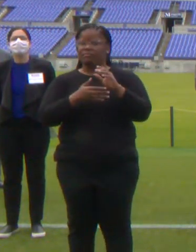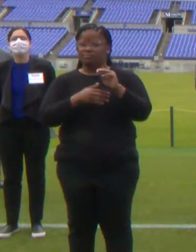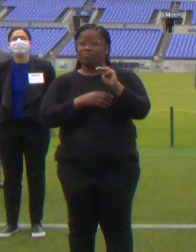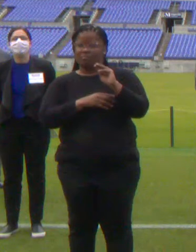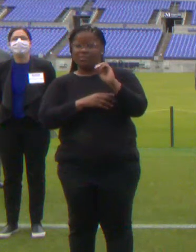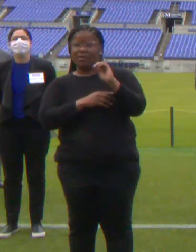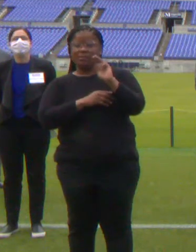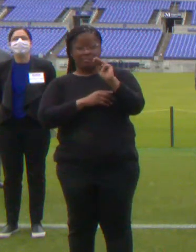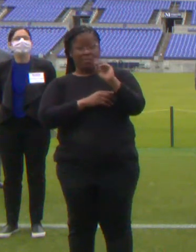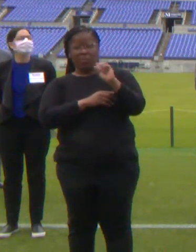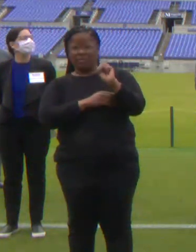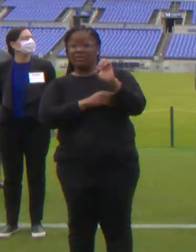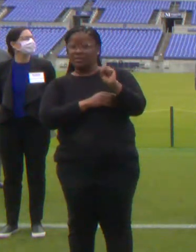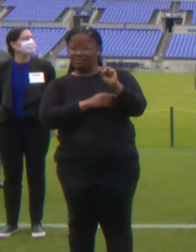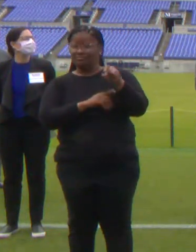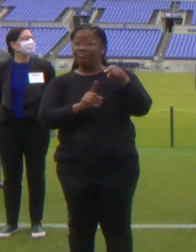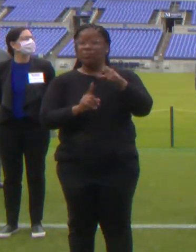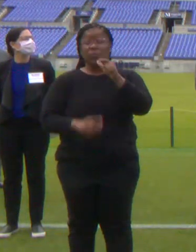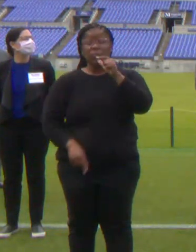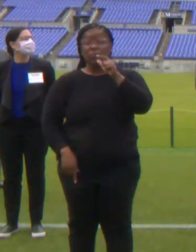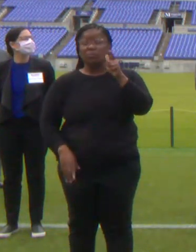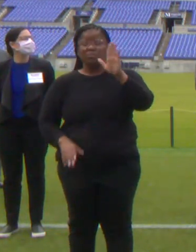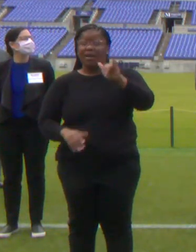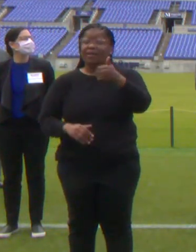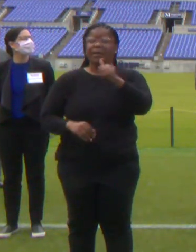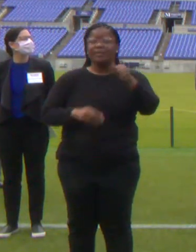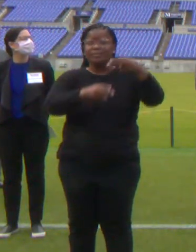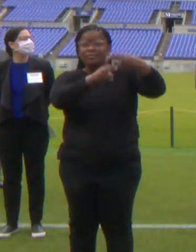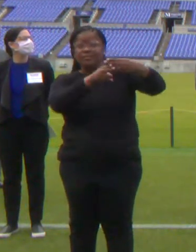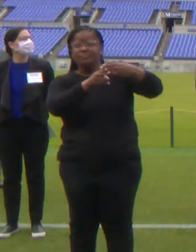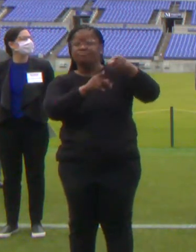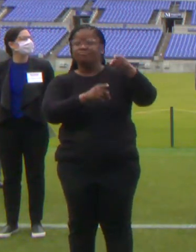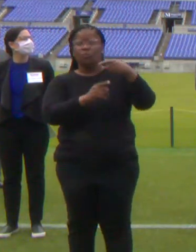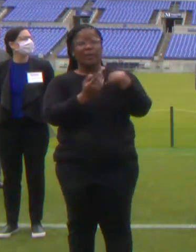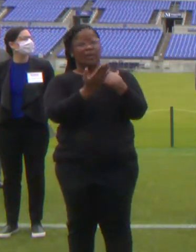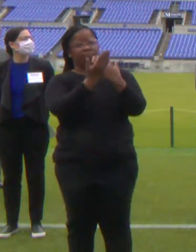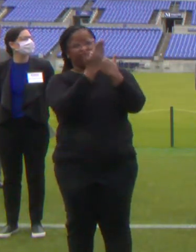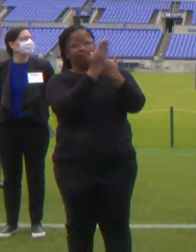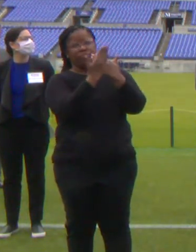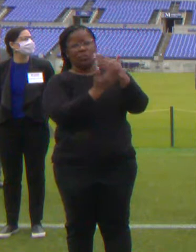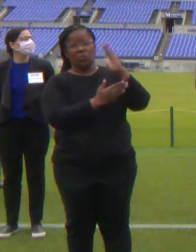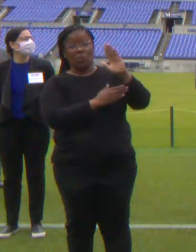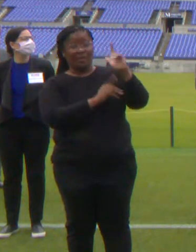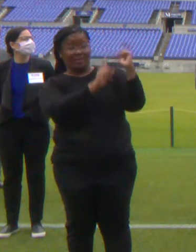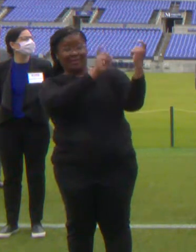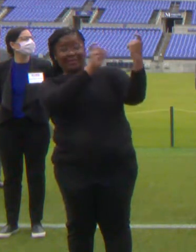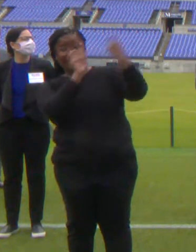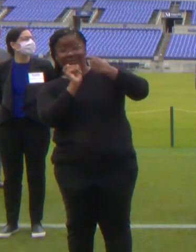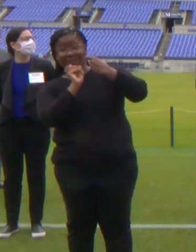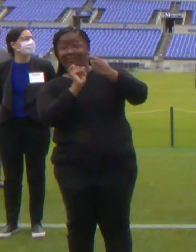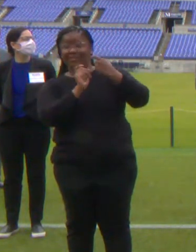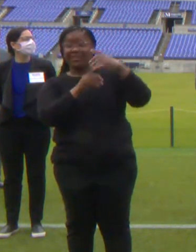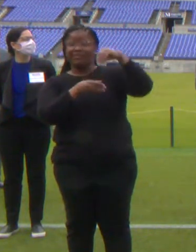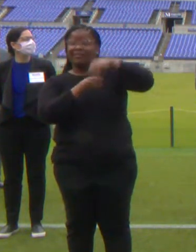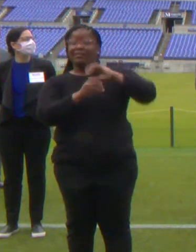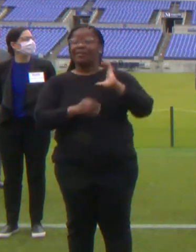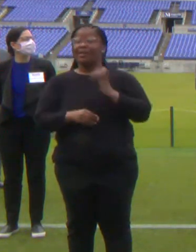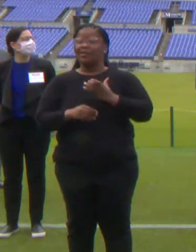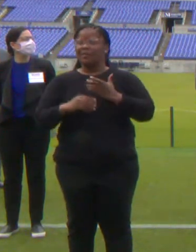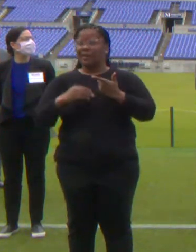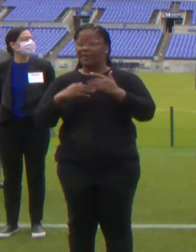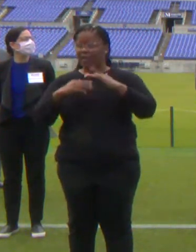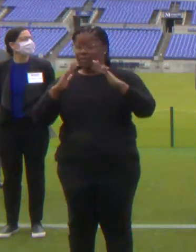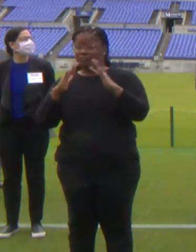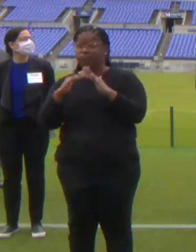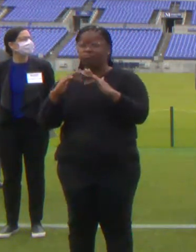and yet is beyond all names, we thank you for the gift of your divinity found in the midst of our diversity. We